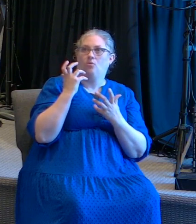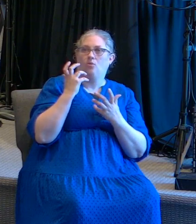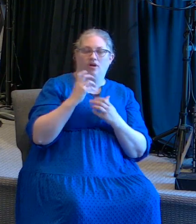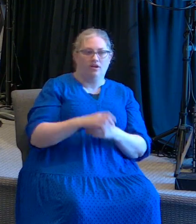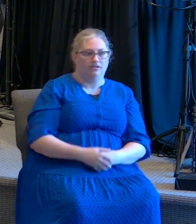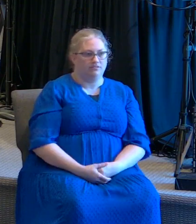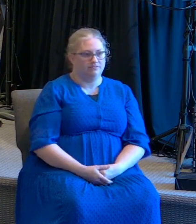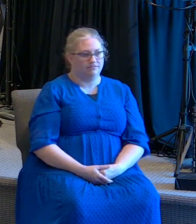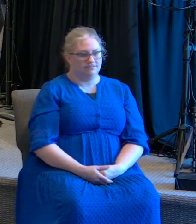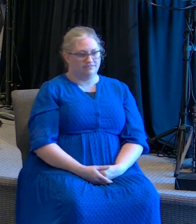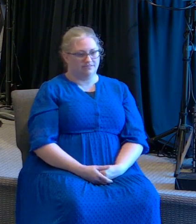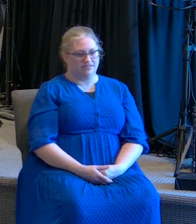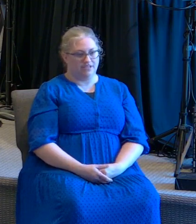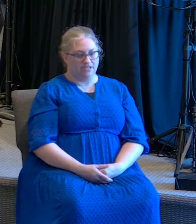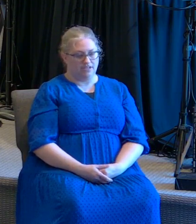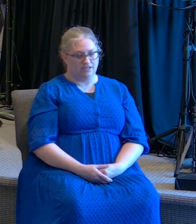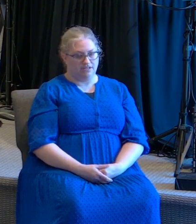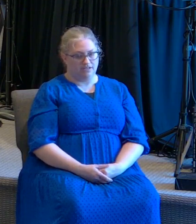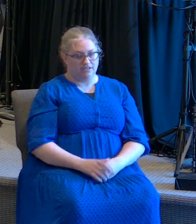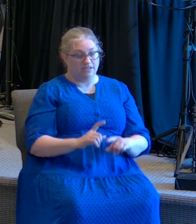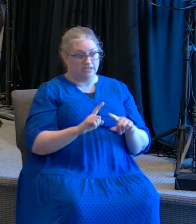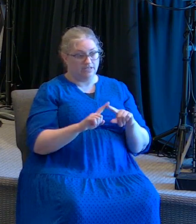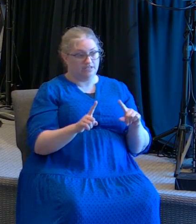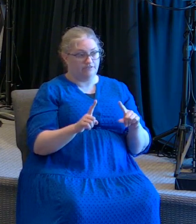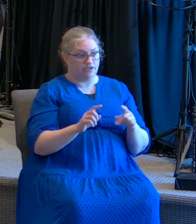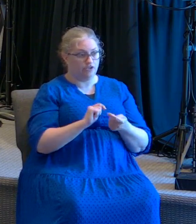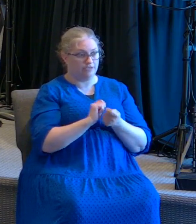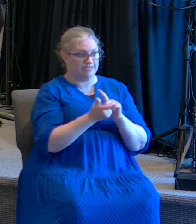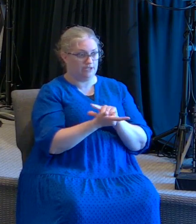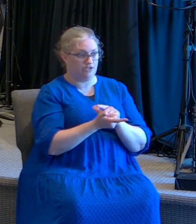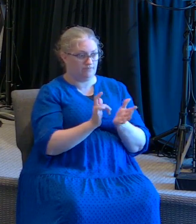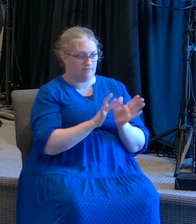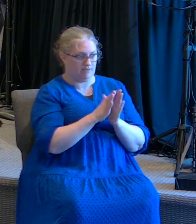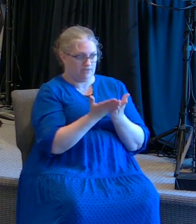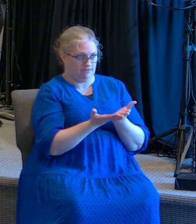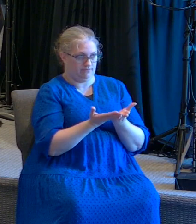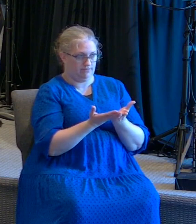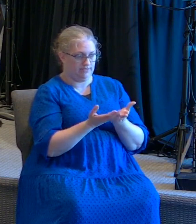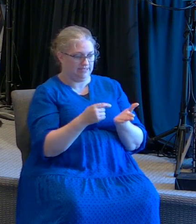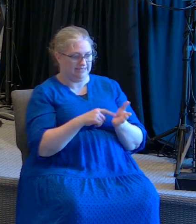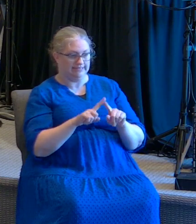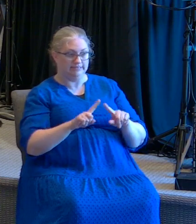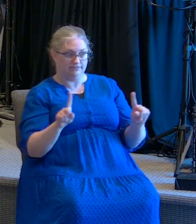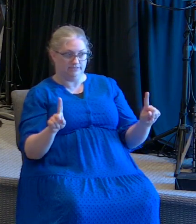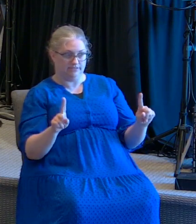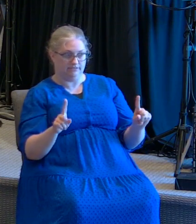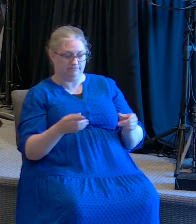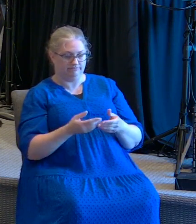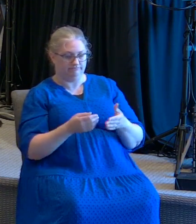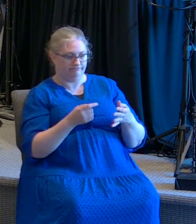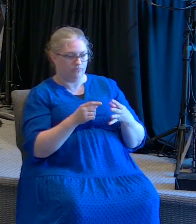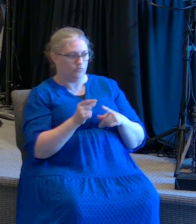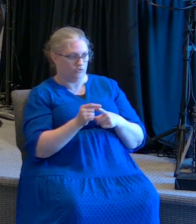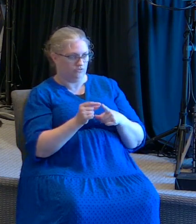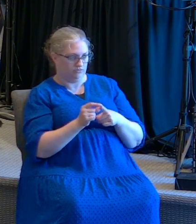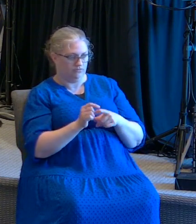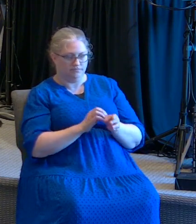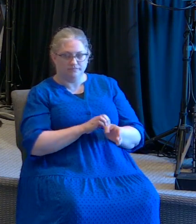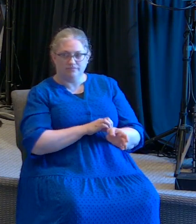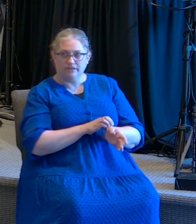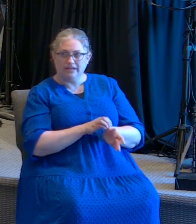The revised version says something different. La versión revisada dice algo diferente.